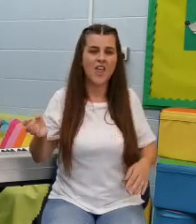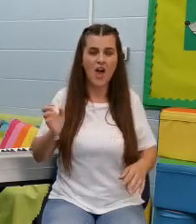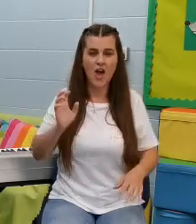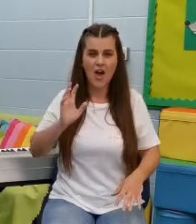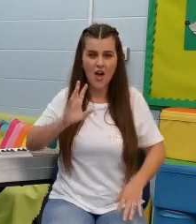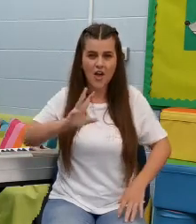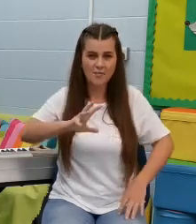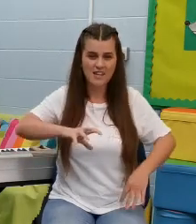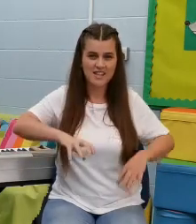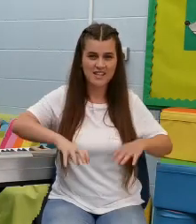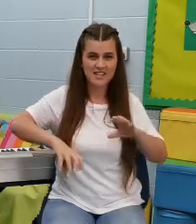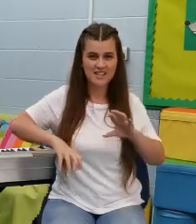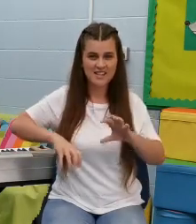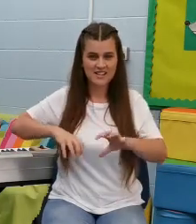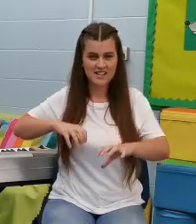the beast